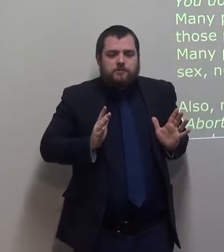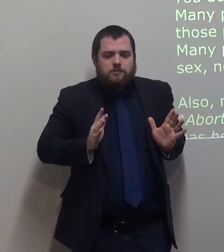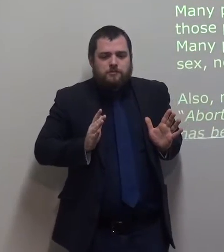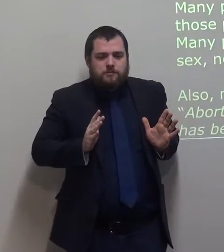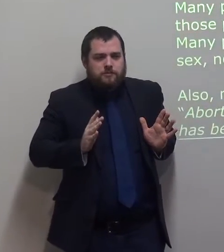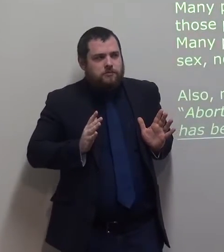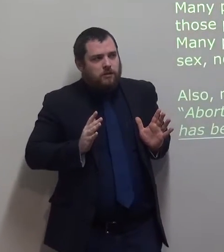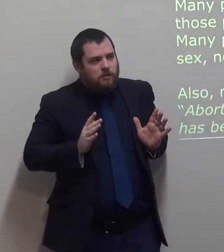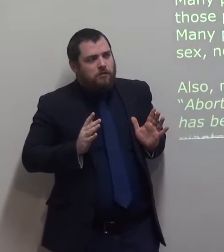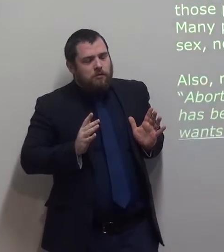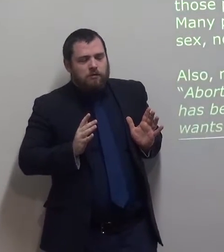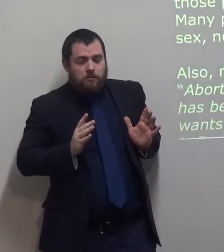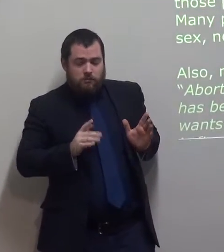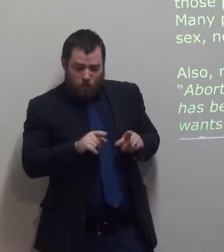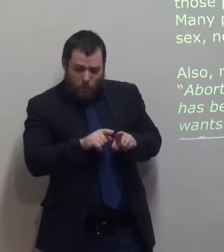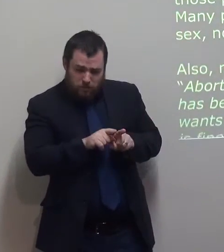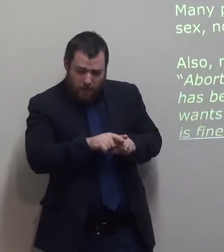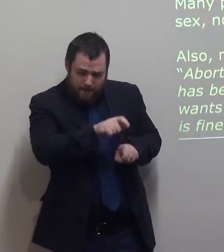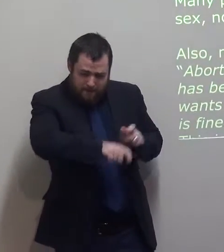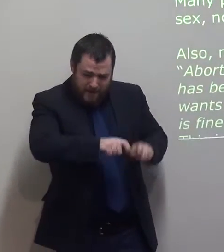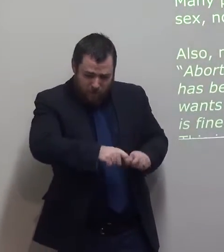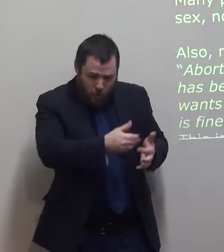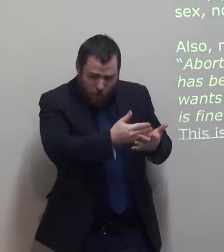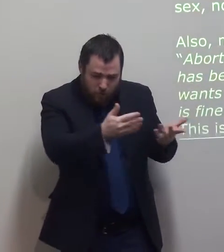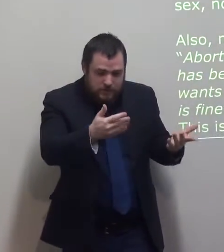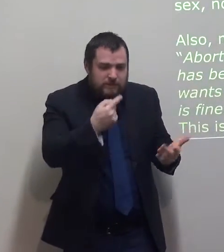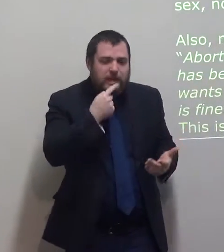also many people now say but abortion is fine.